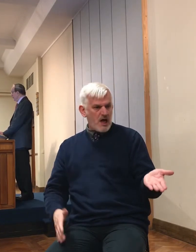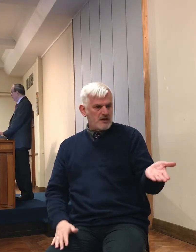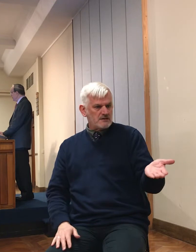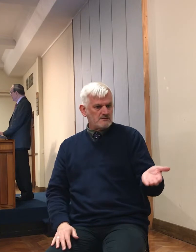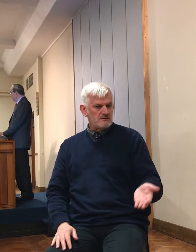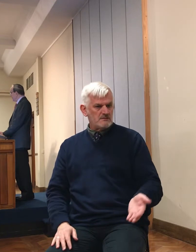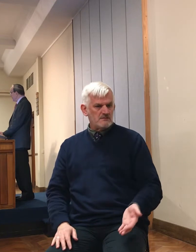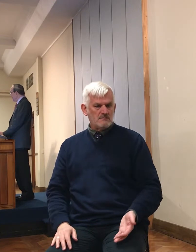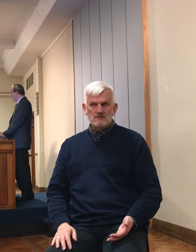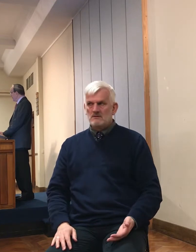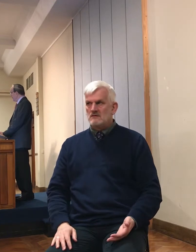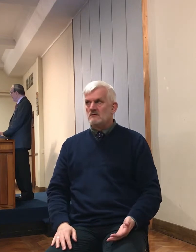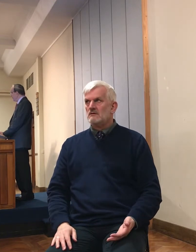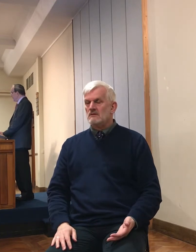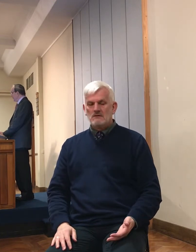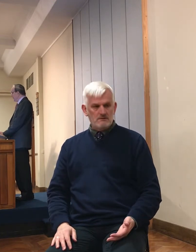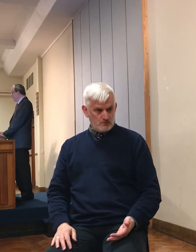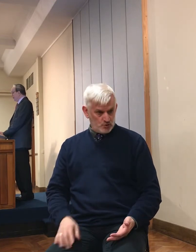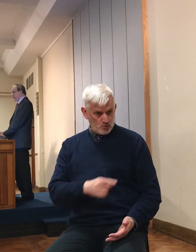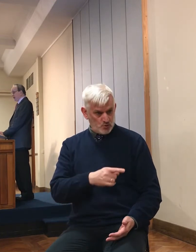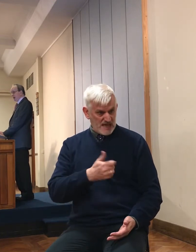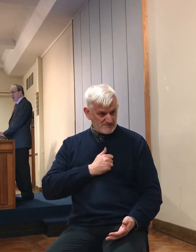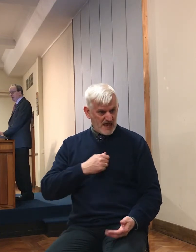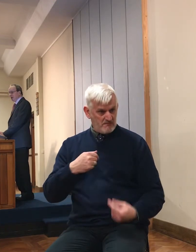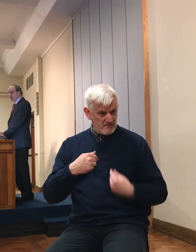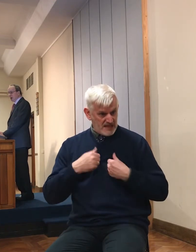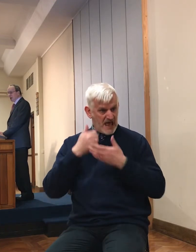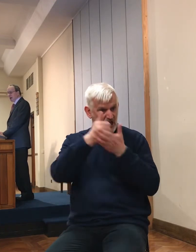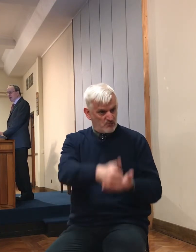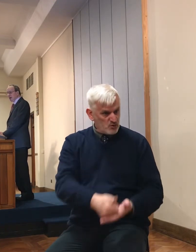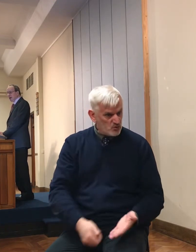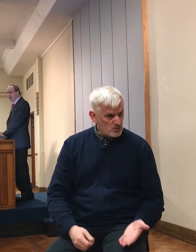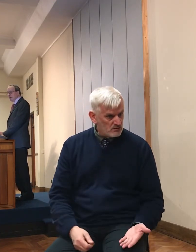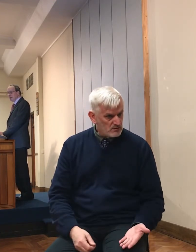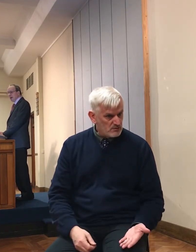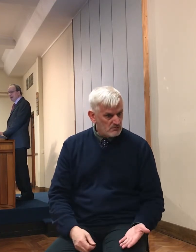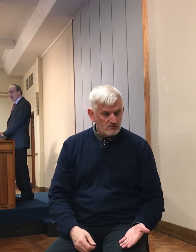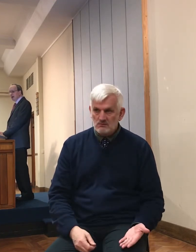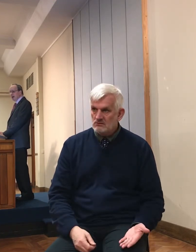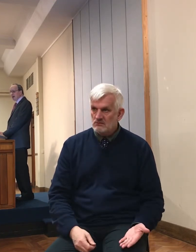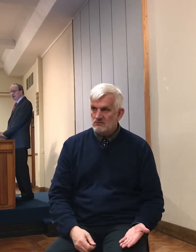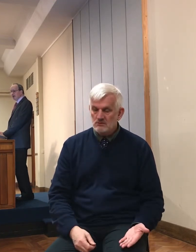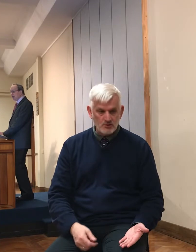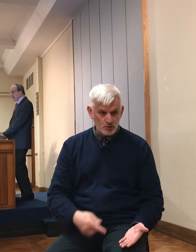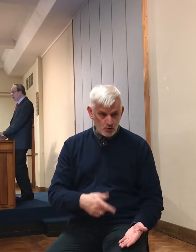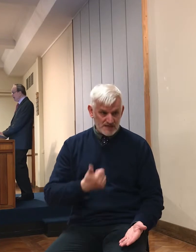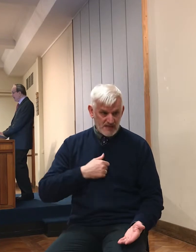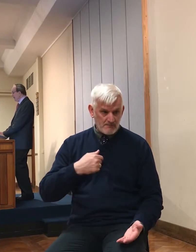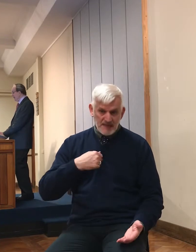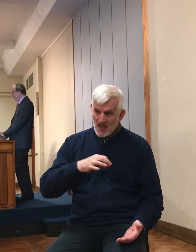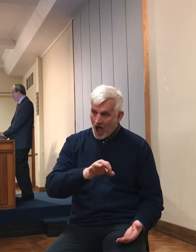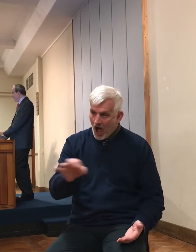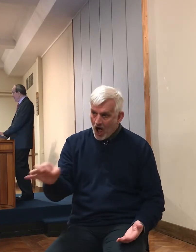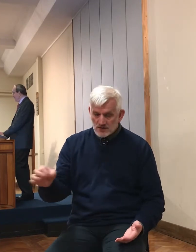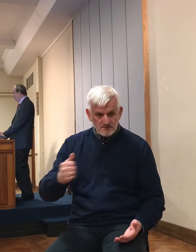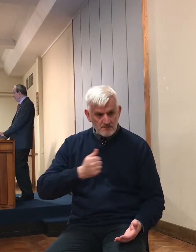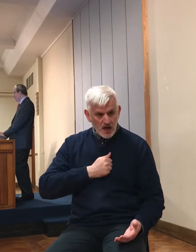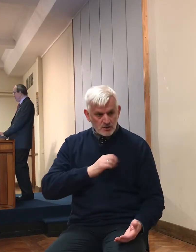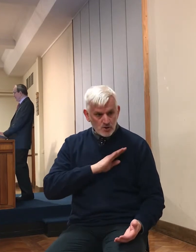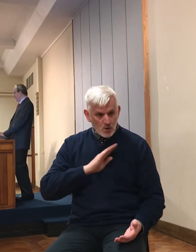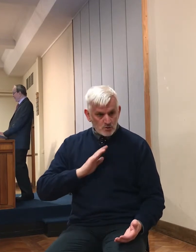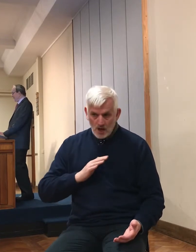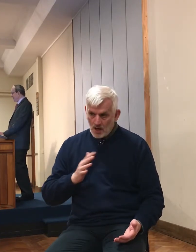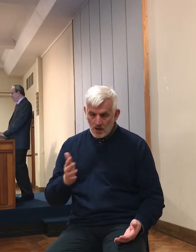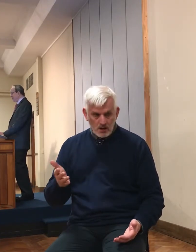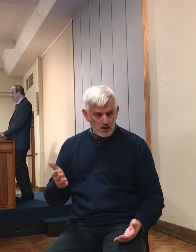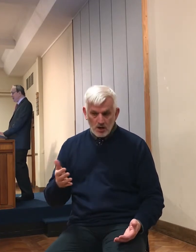we've given peace to the Gibeonites. You expect me to call upon my armed men to risk life and limb and